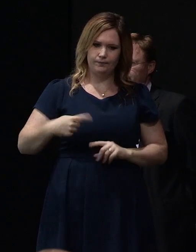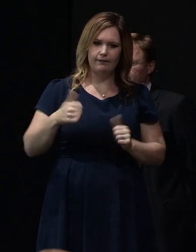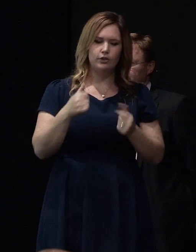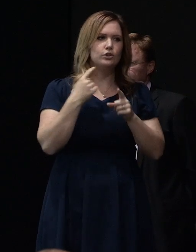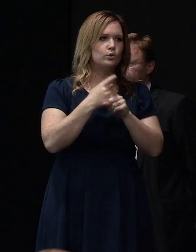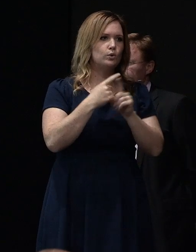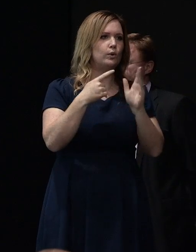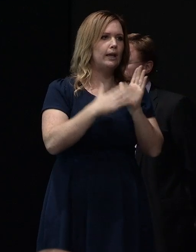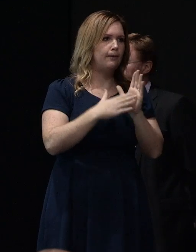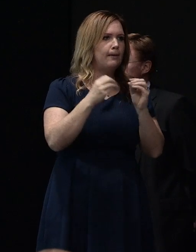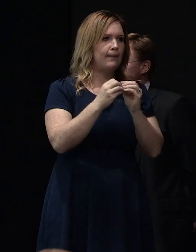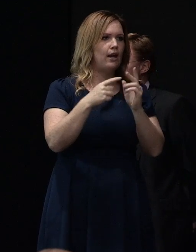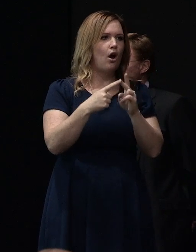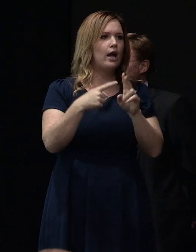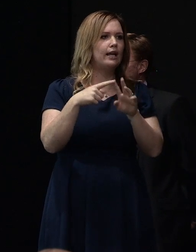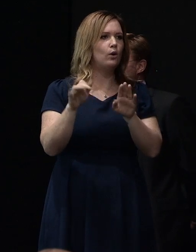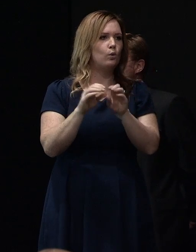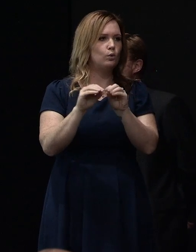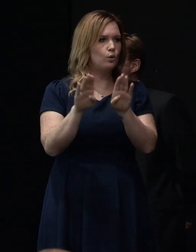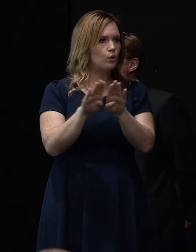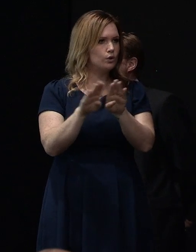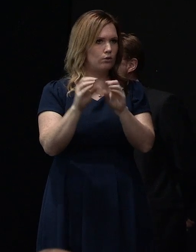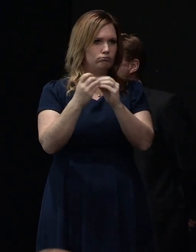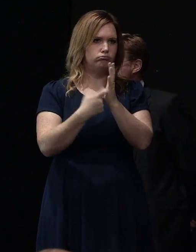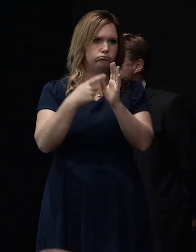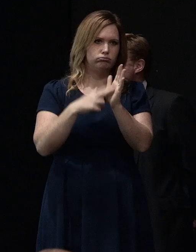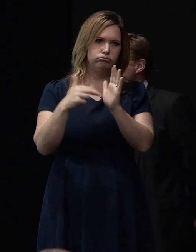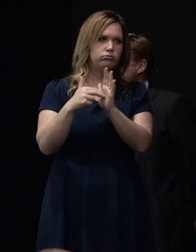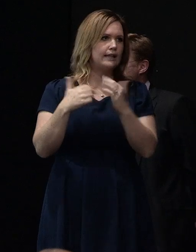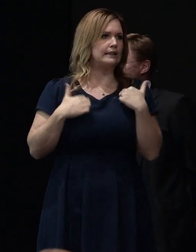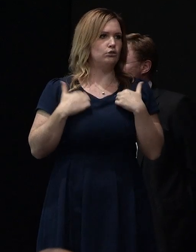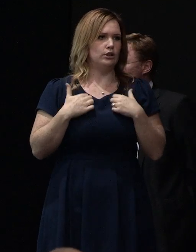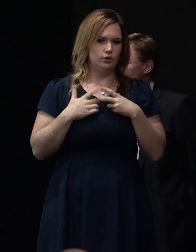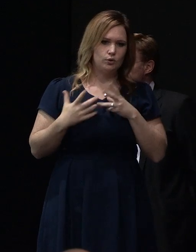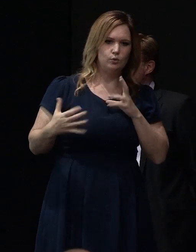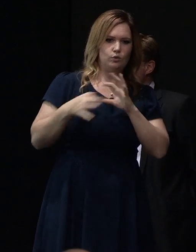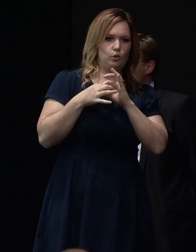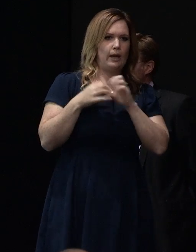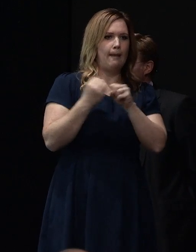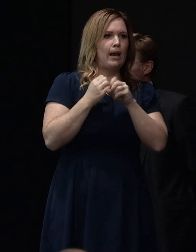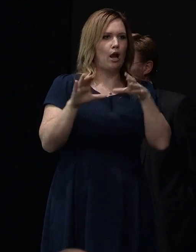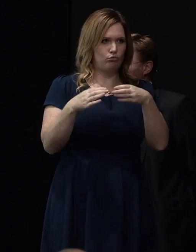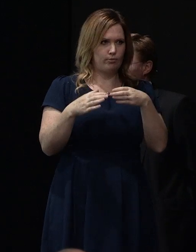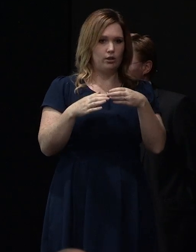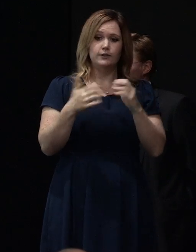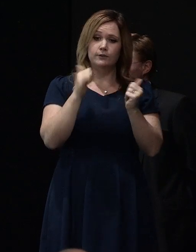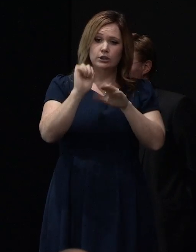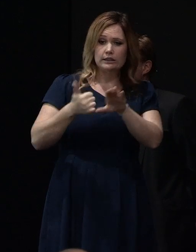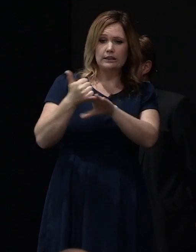MBIE and brands, who were keen to be involved in a group. So we formed this group for a trial, and